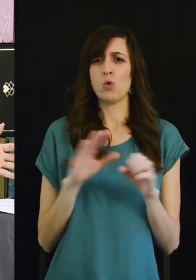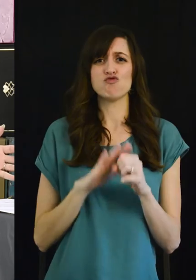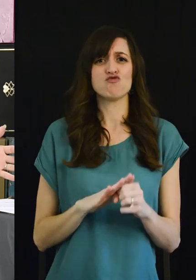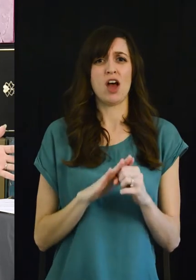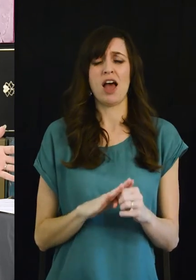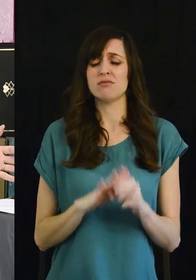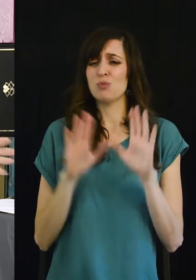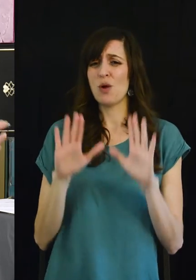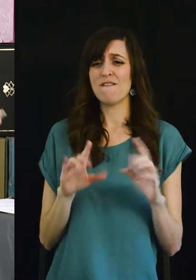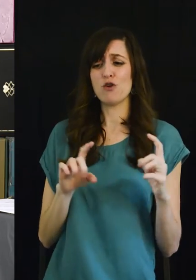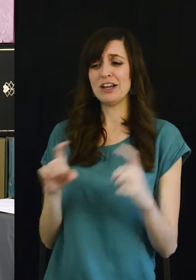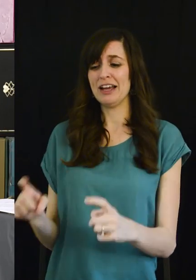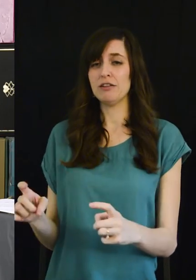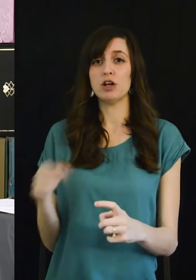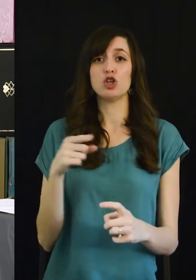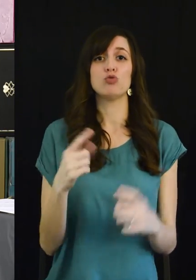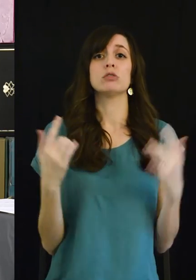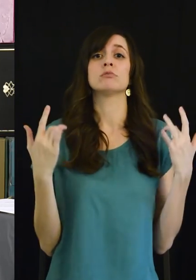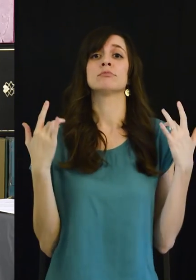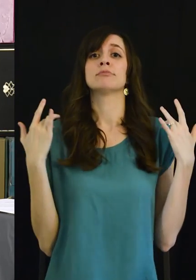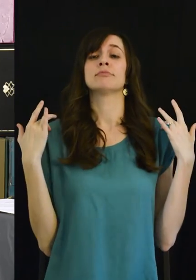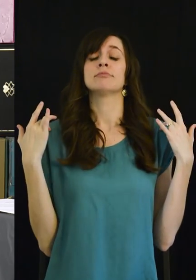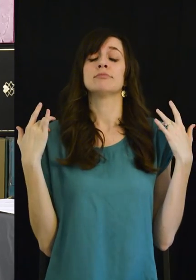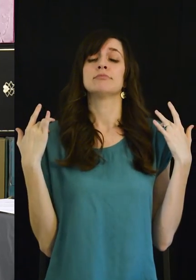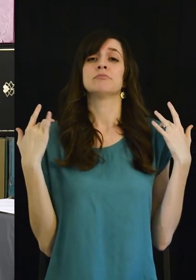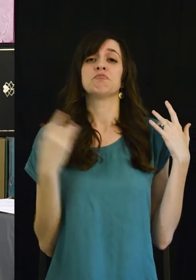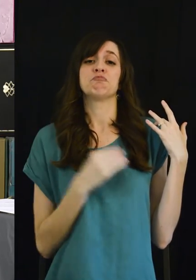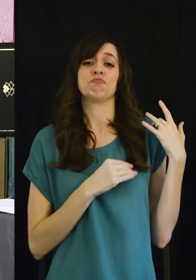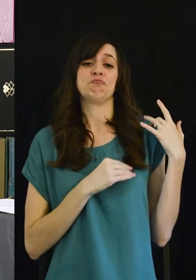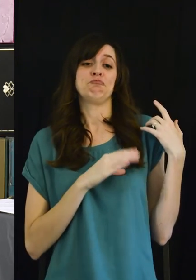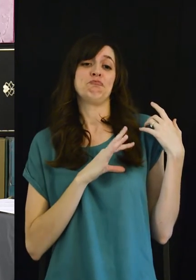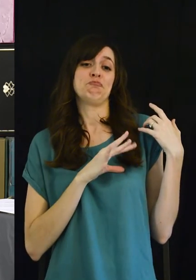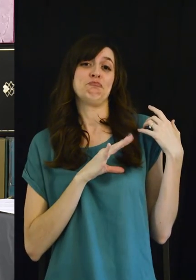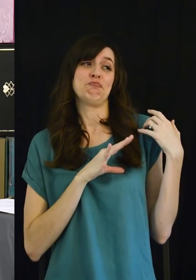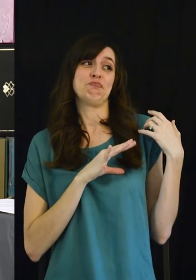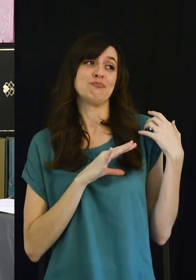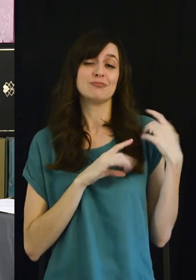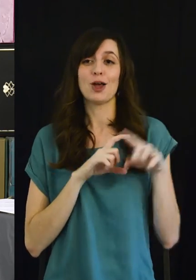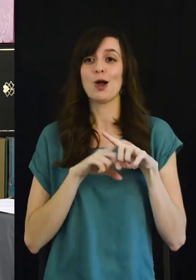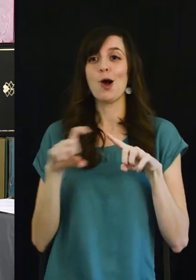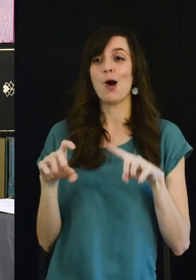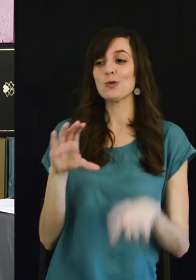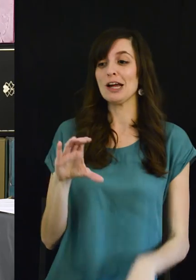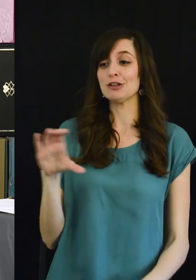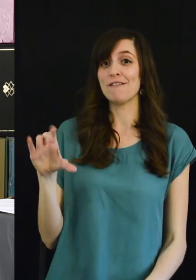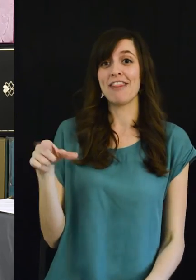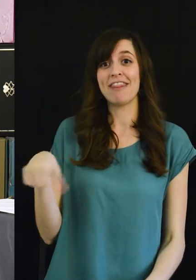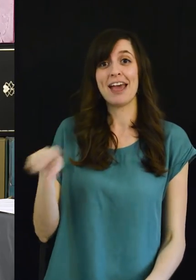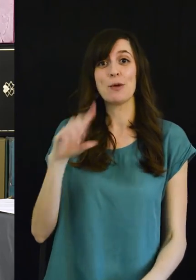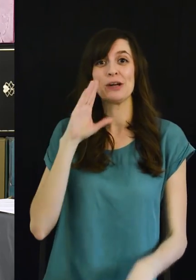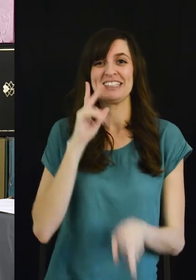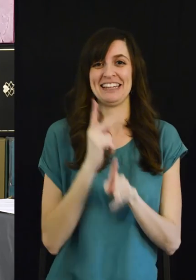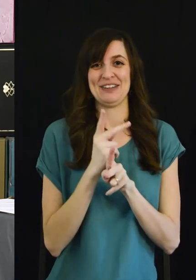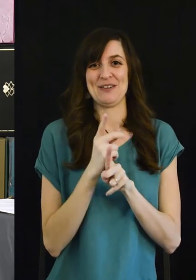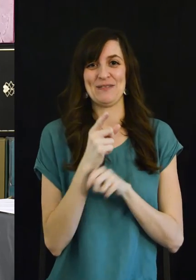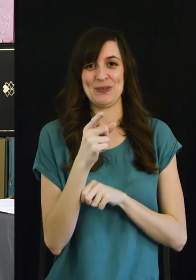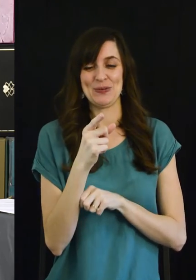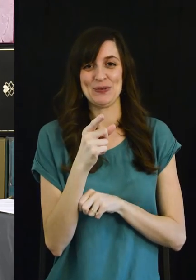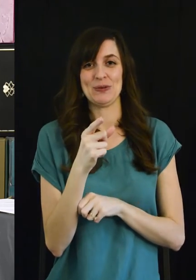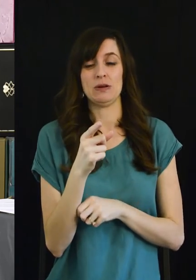and you don't do anything but look good and call great chef look at you taking care of Tonya